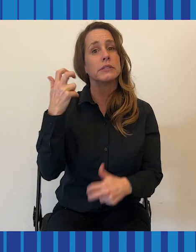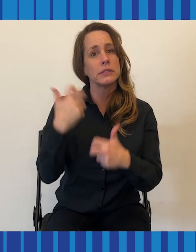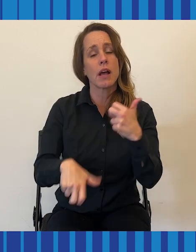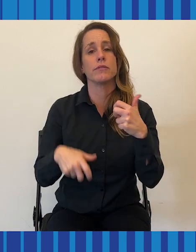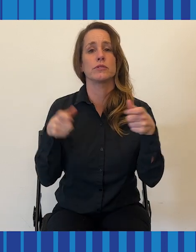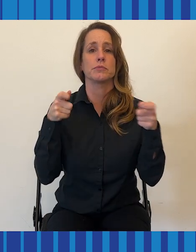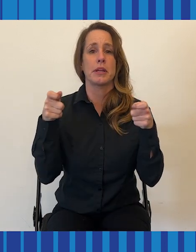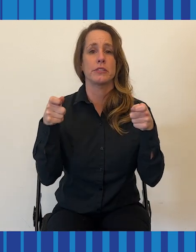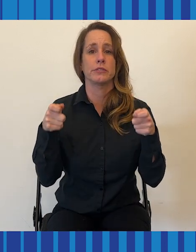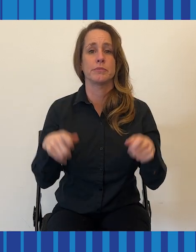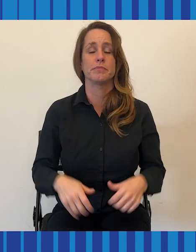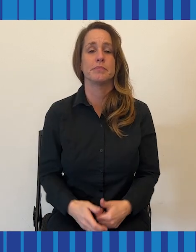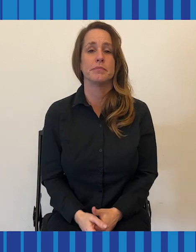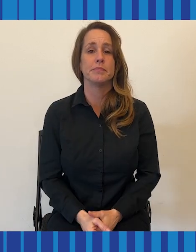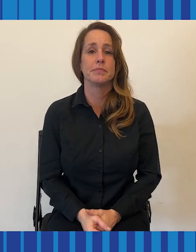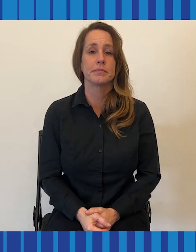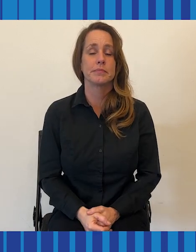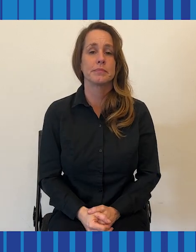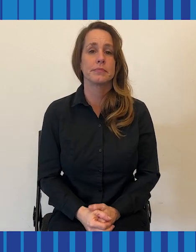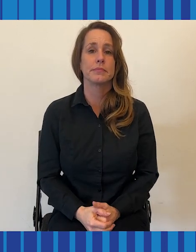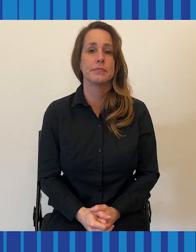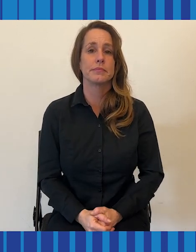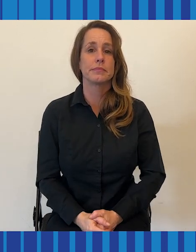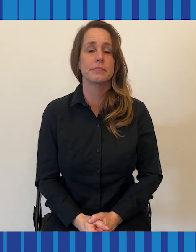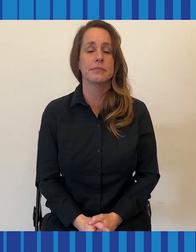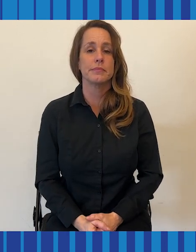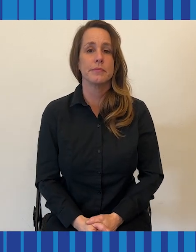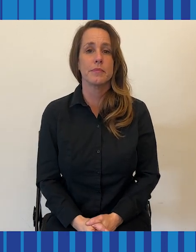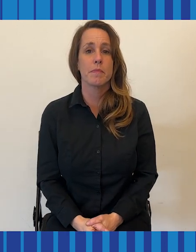Chris says misophonia can be extremely hard to manage.